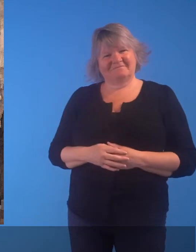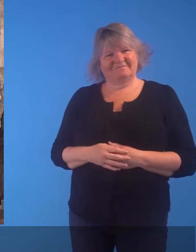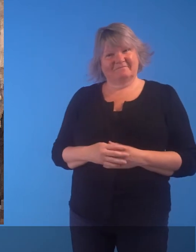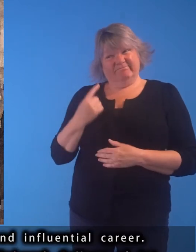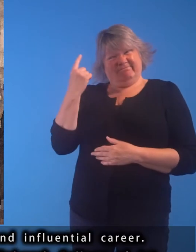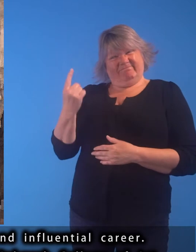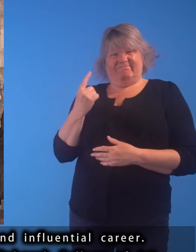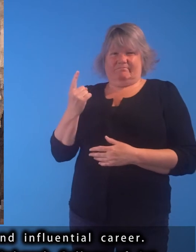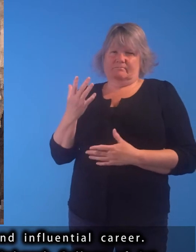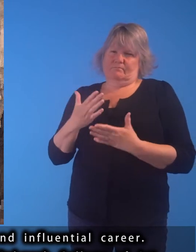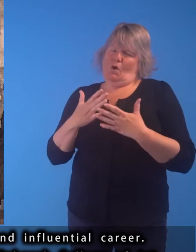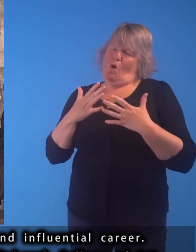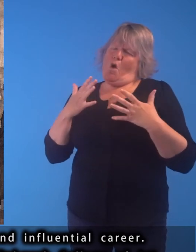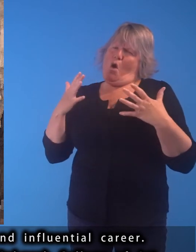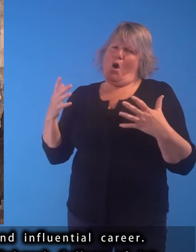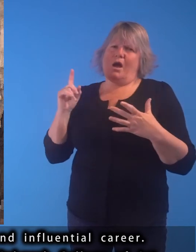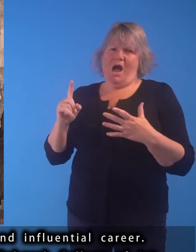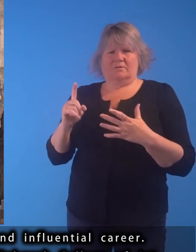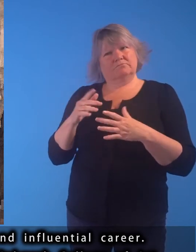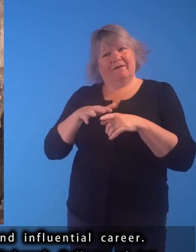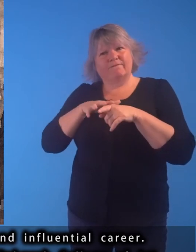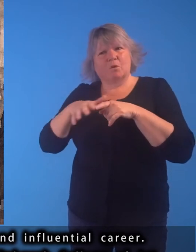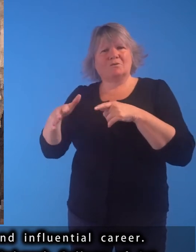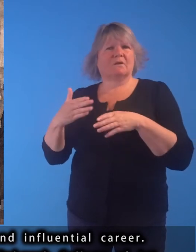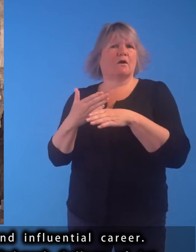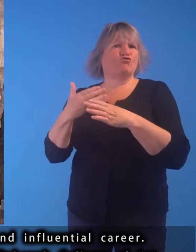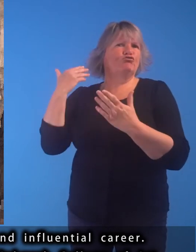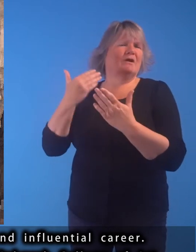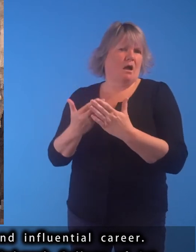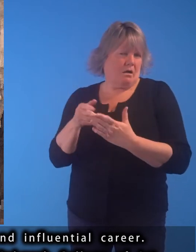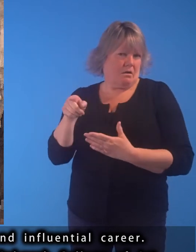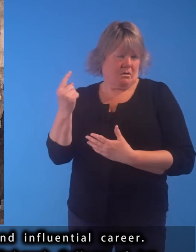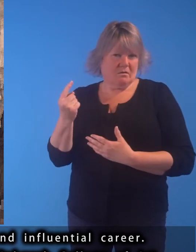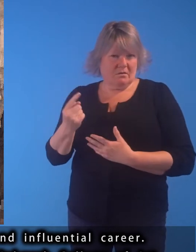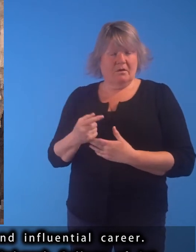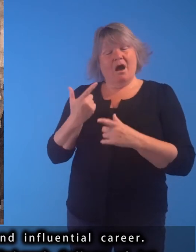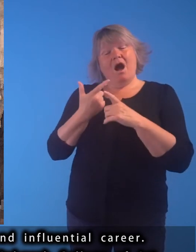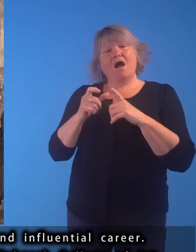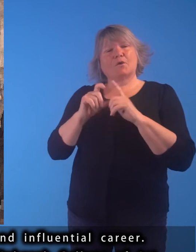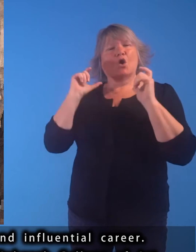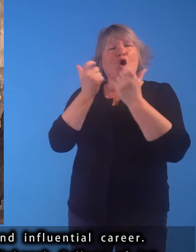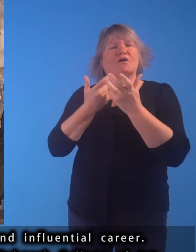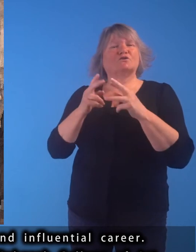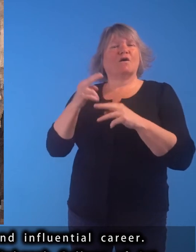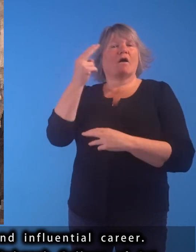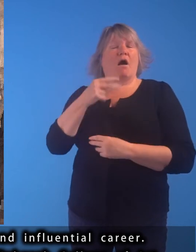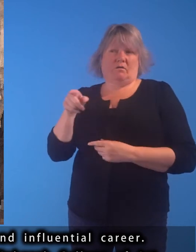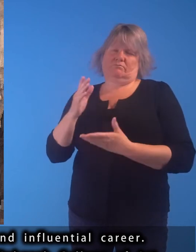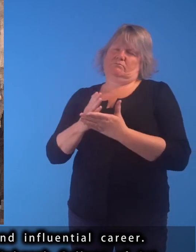Adam Bruce Thompson had a long and influential career. He was a much respected tutor at